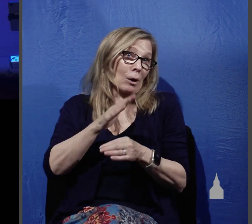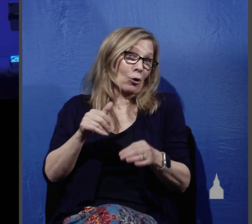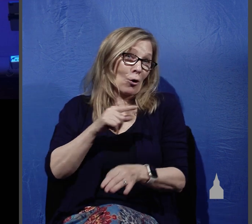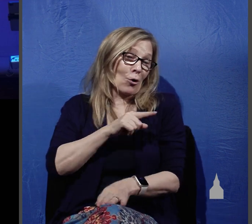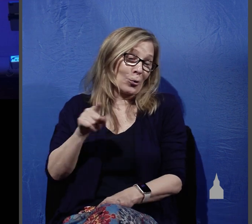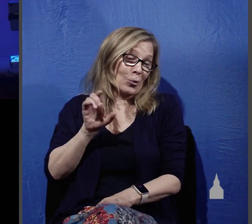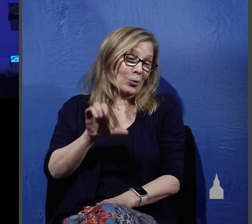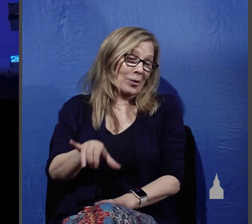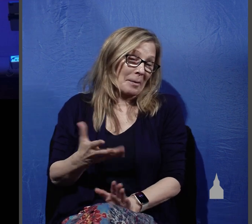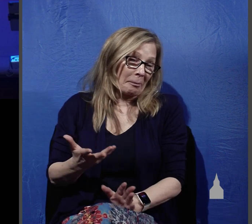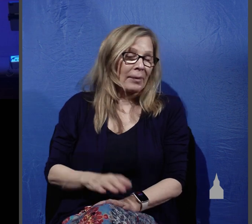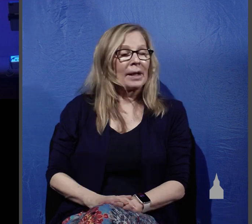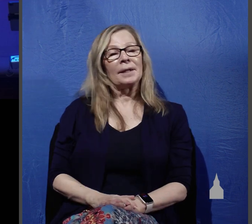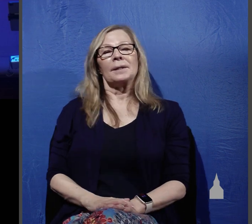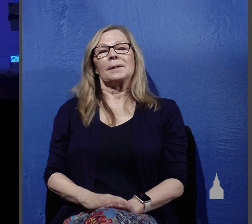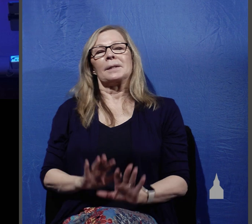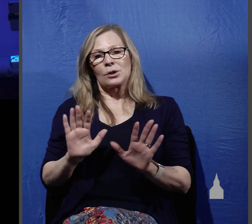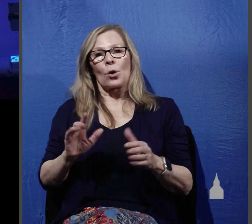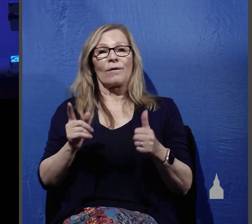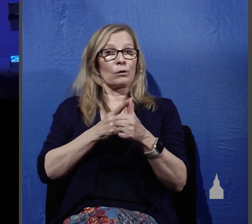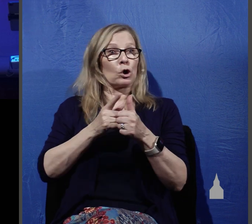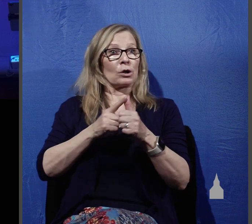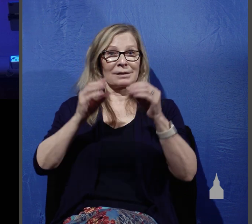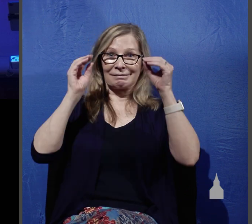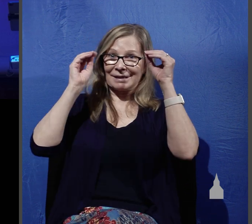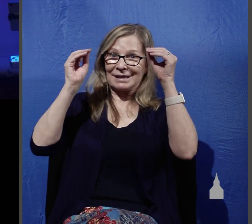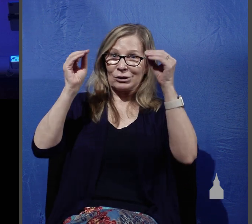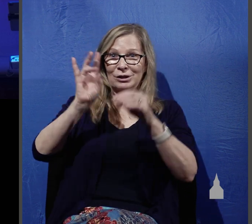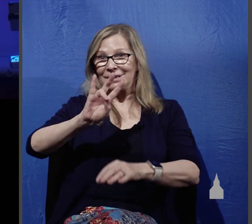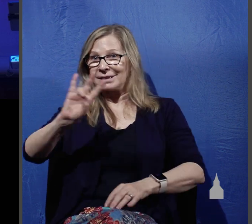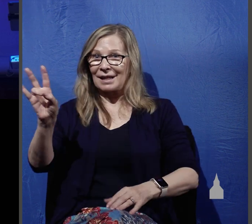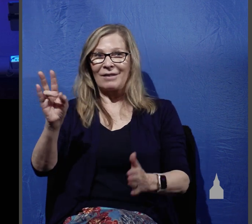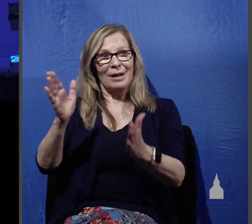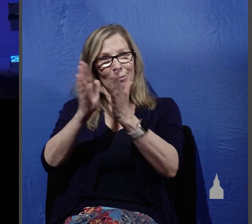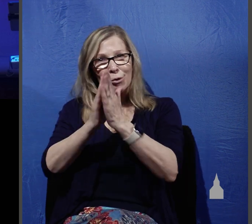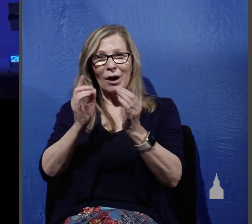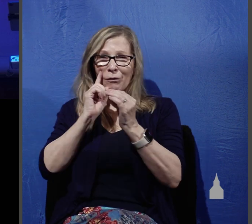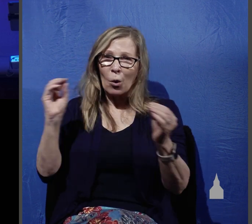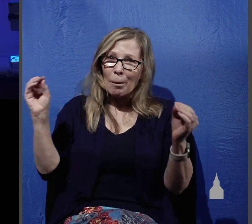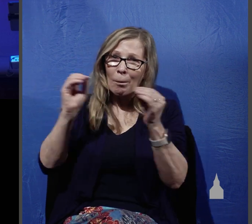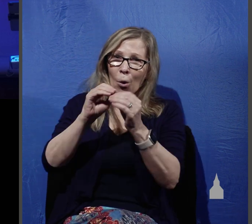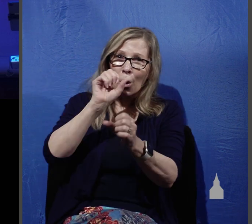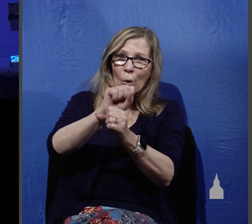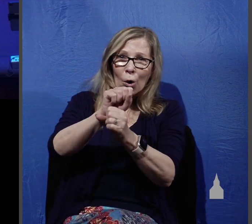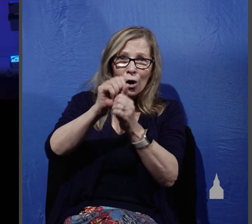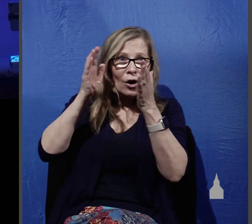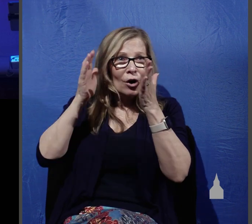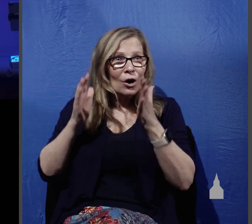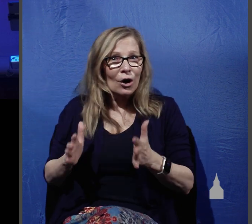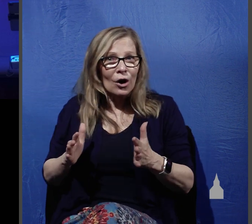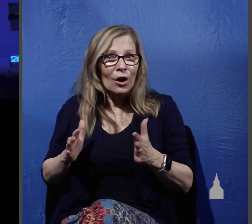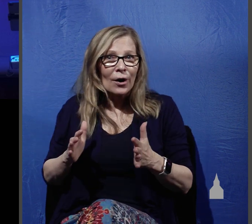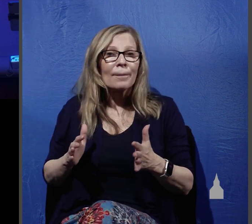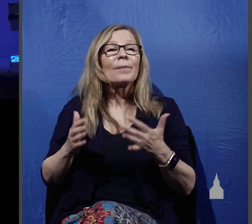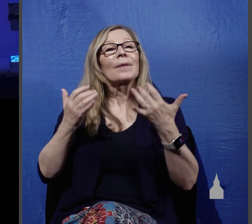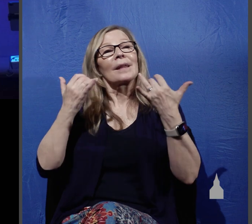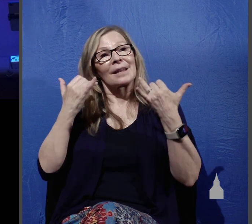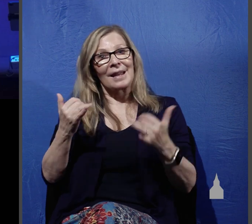do this so having instructed the 70 to pray for more kingdom workers as we continue reading we see that Jesus gave the